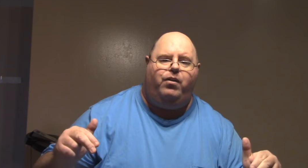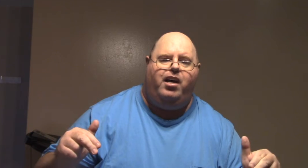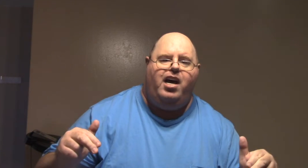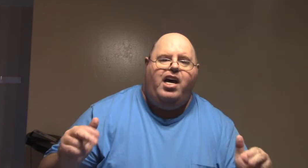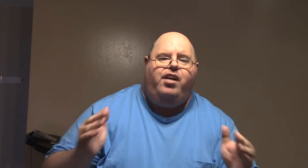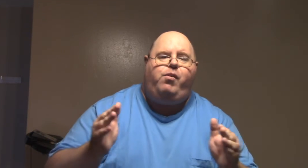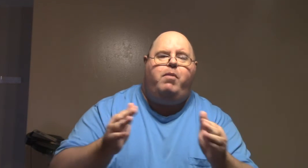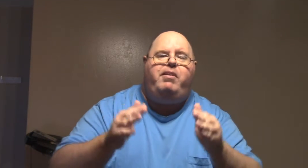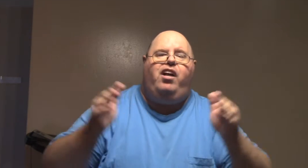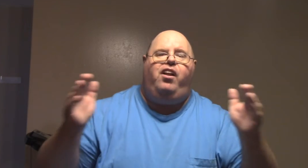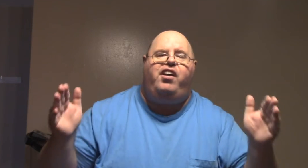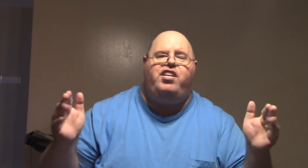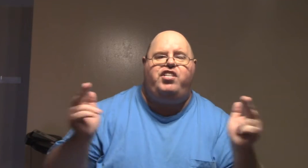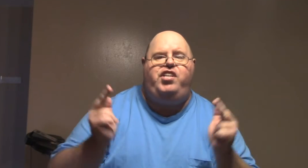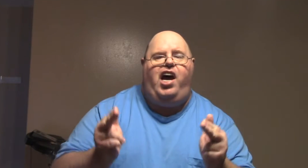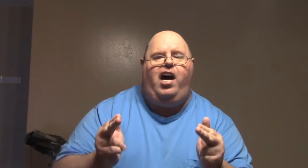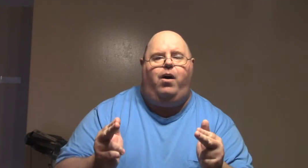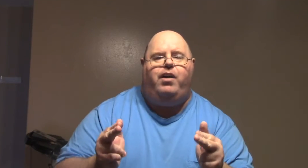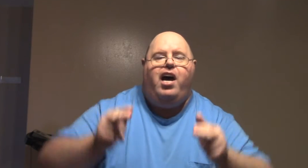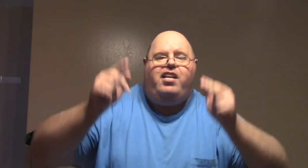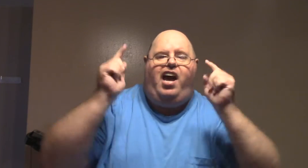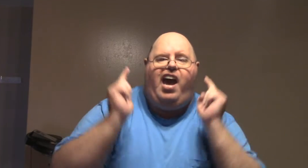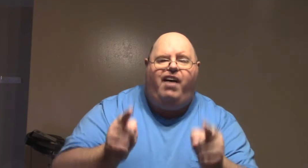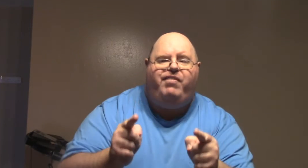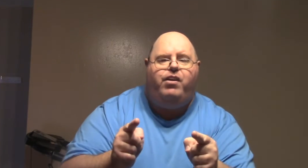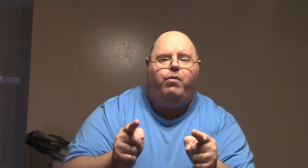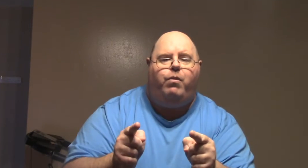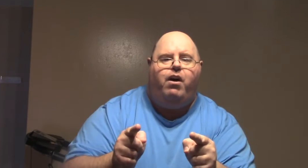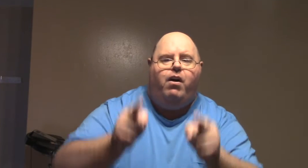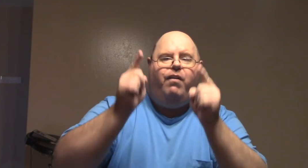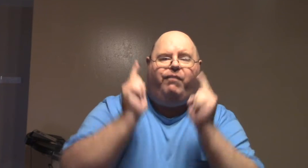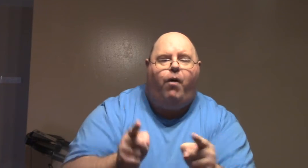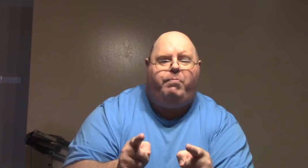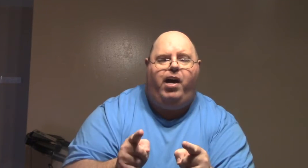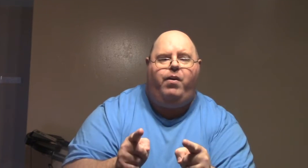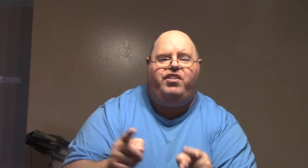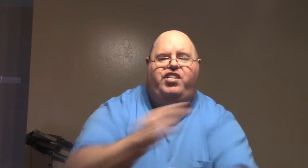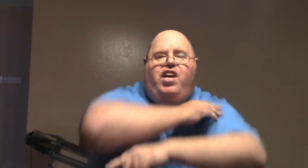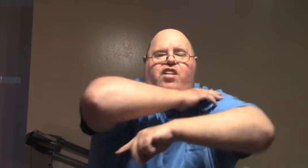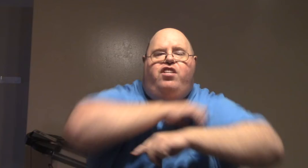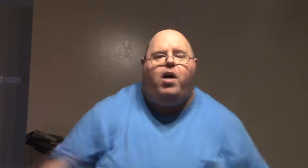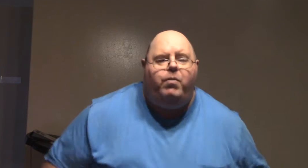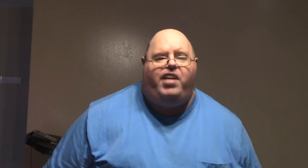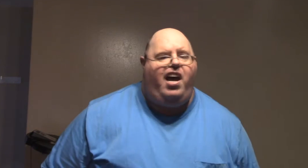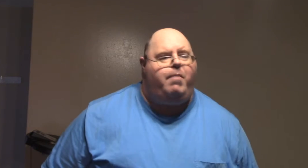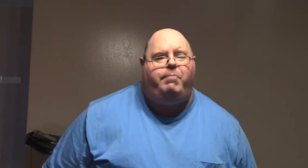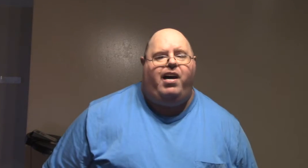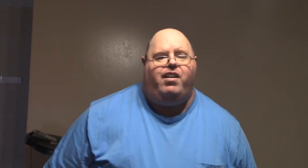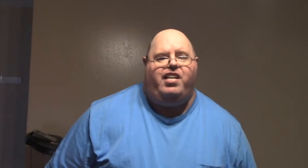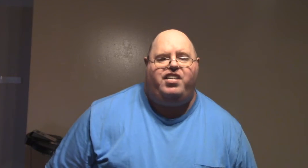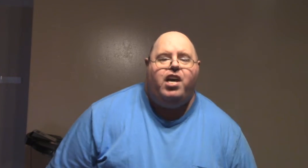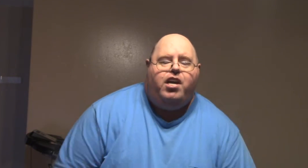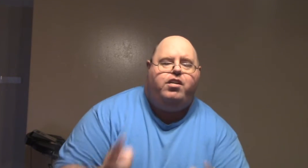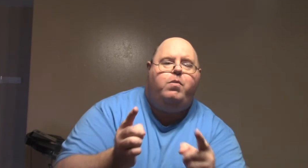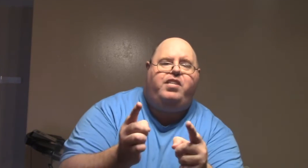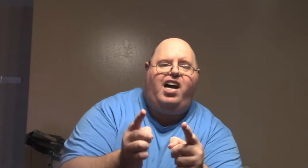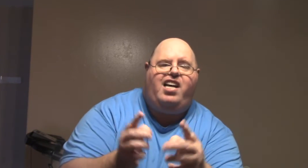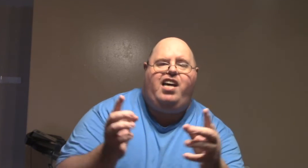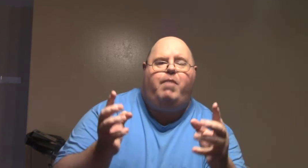is going to be the luckiest child to have you! Poor parents, no doubt about it! You guys have